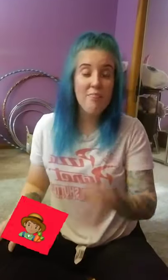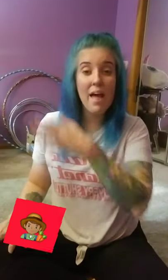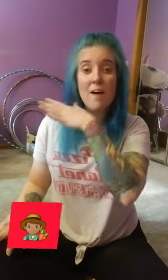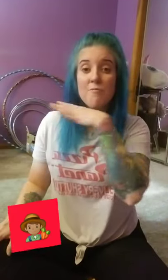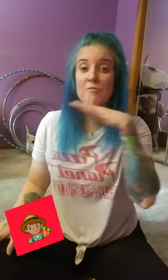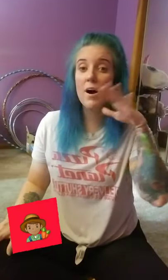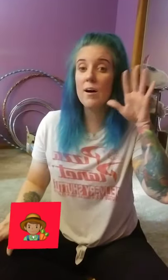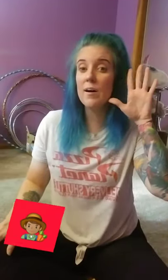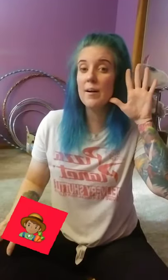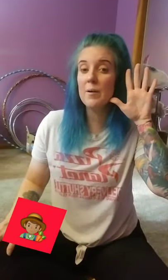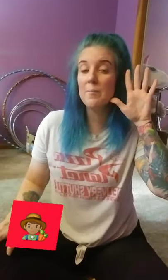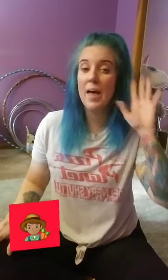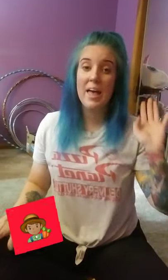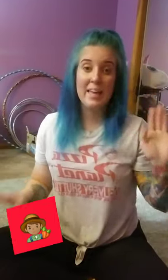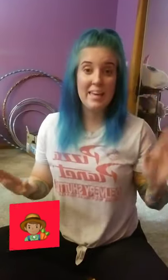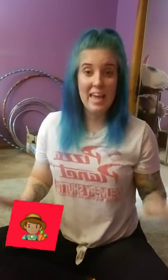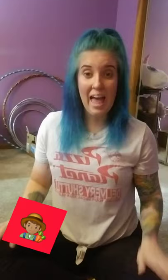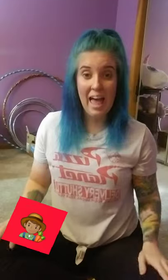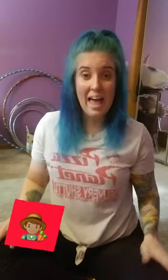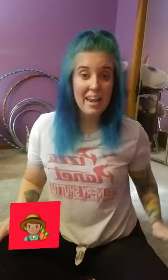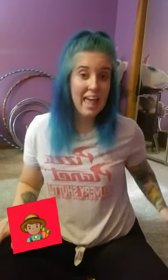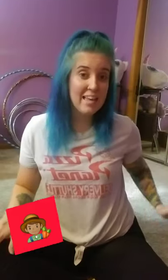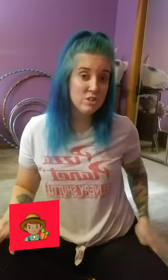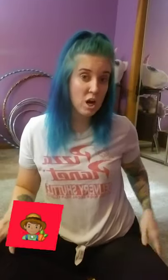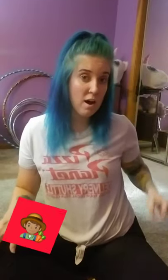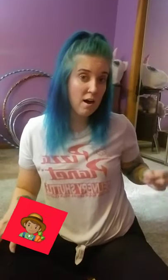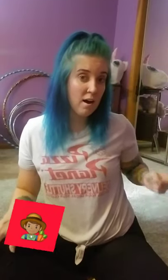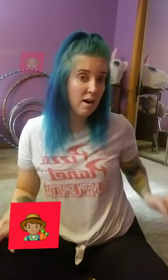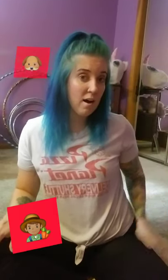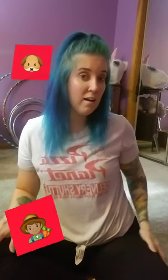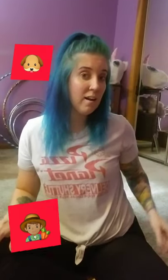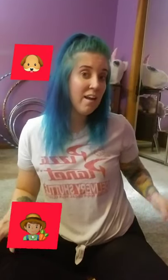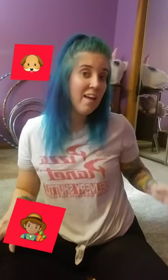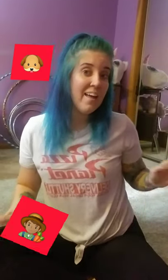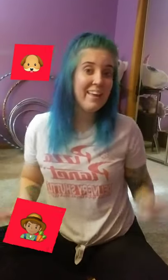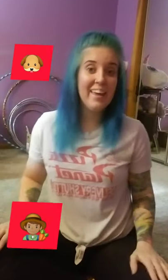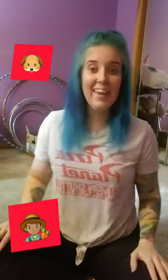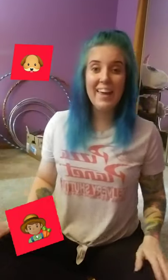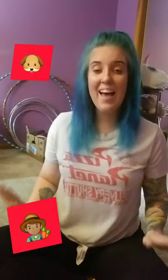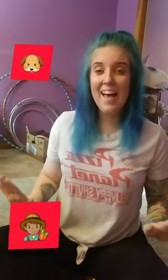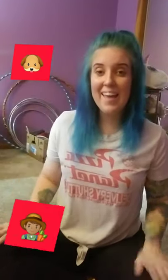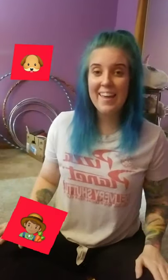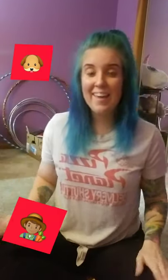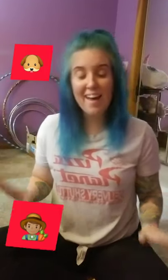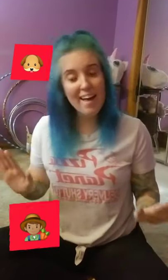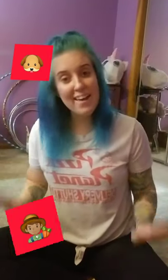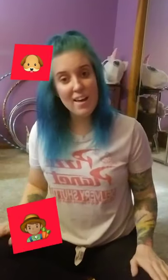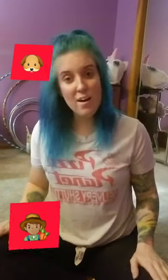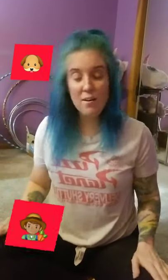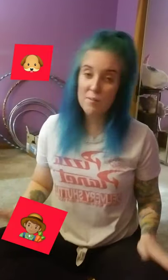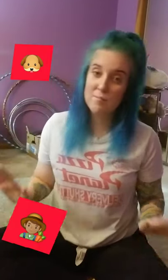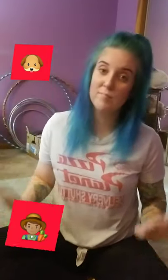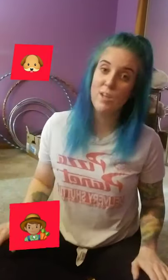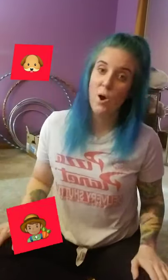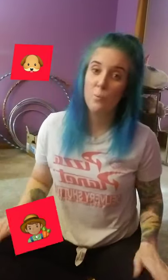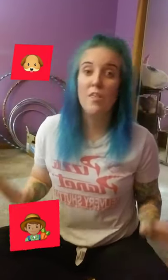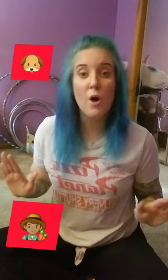that barn, he had a dog. E-I-E-I-O. With a